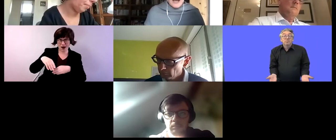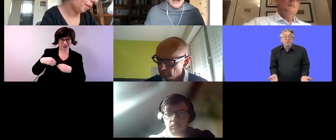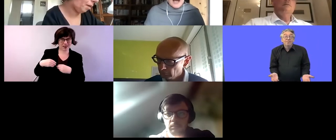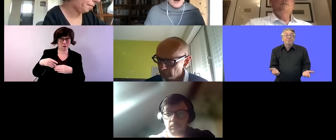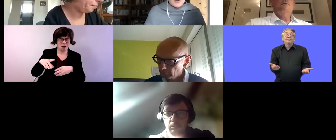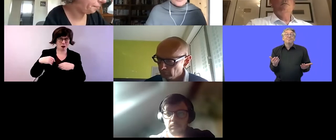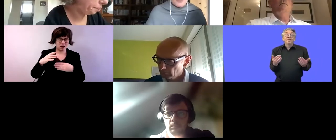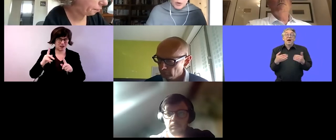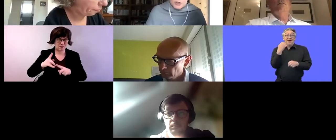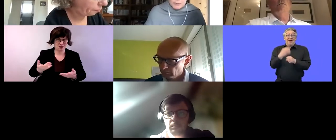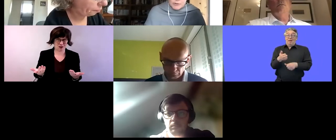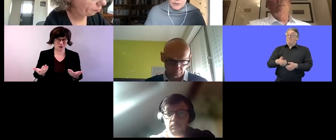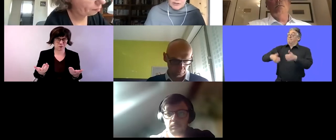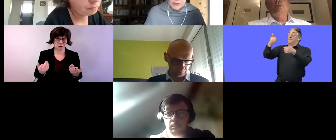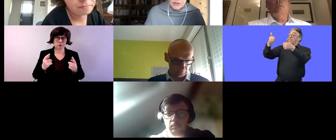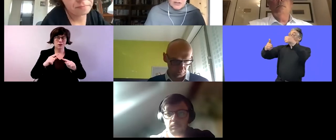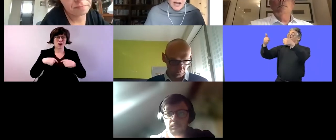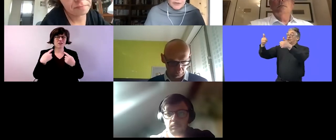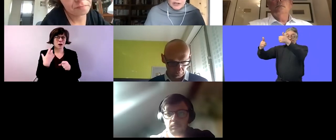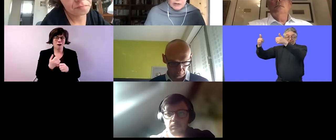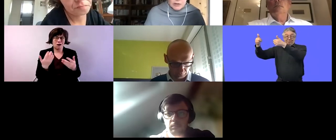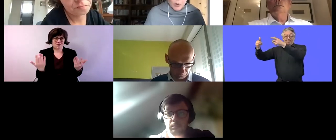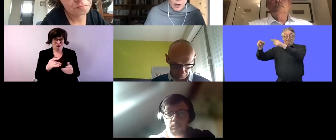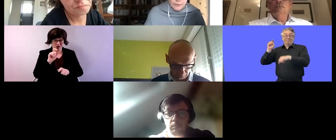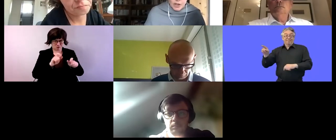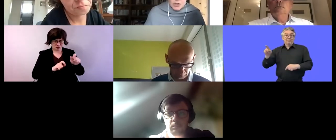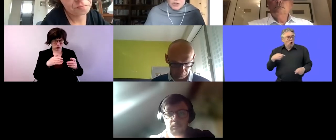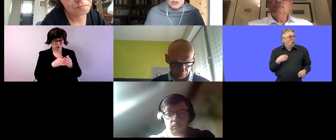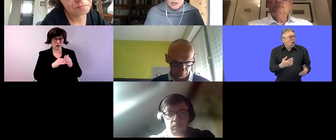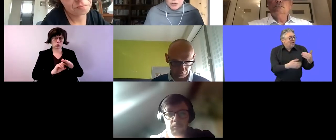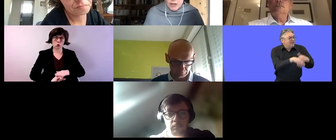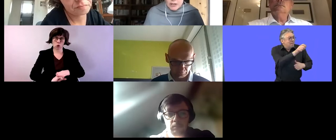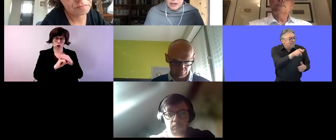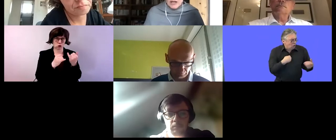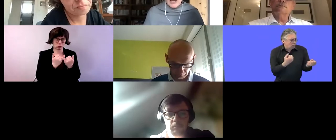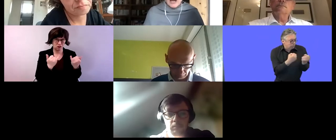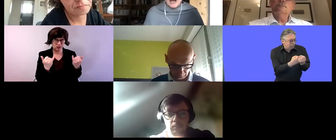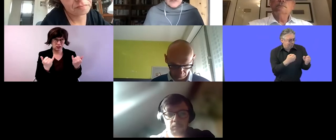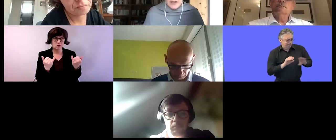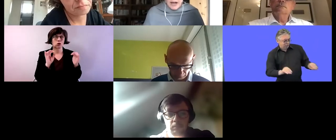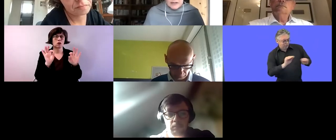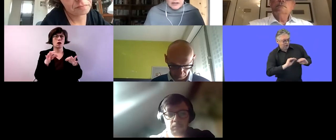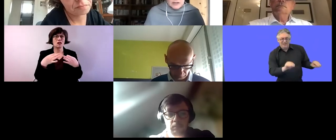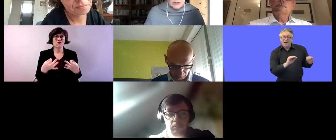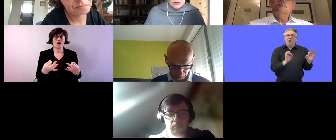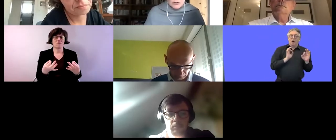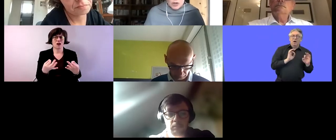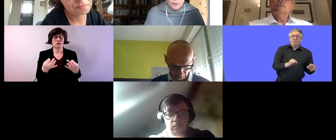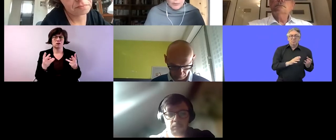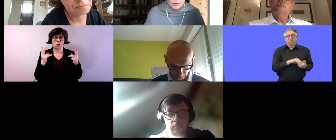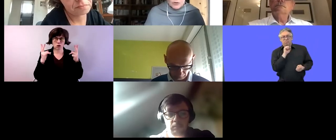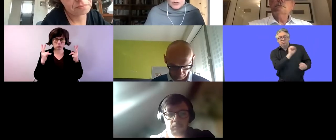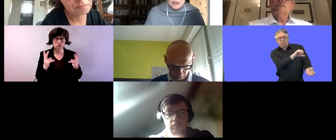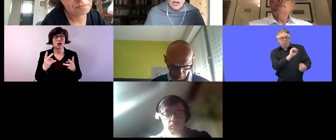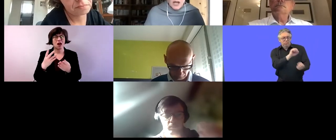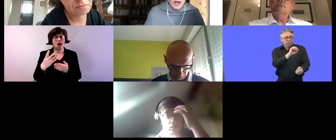uh support people with disabilities to have the qualifications and the training and the access to to job